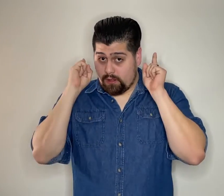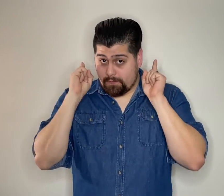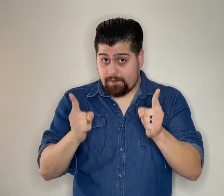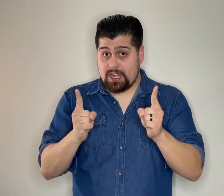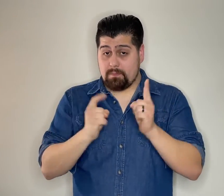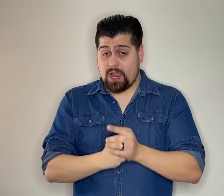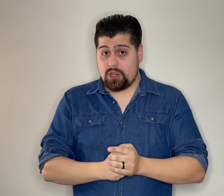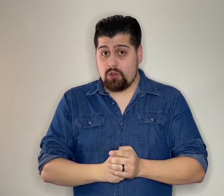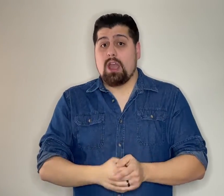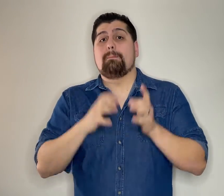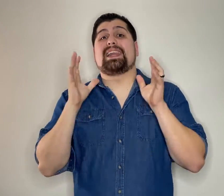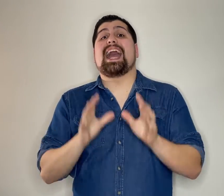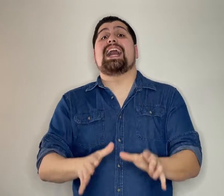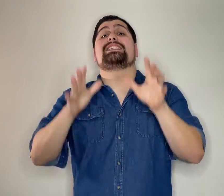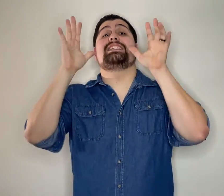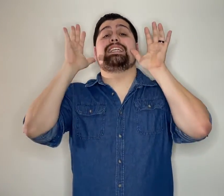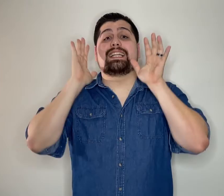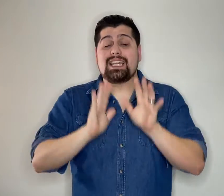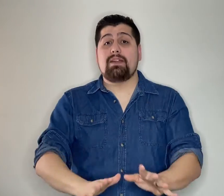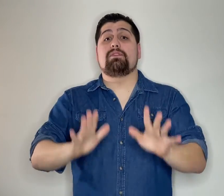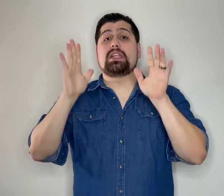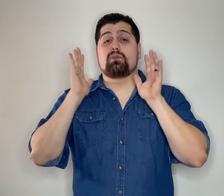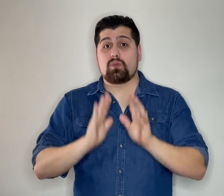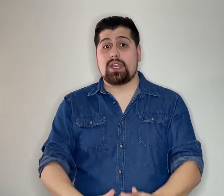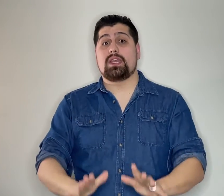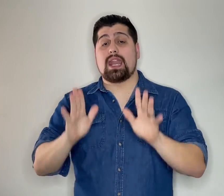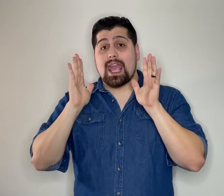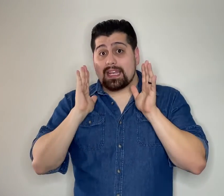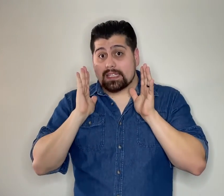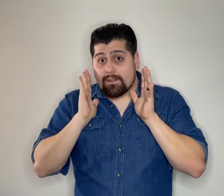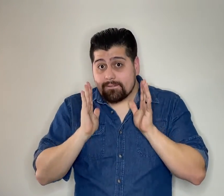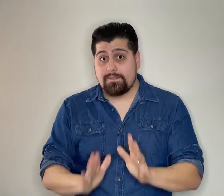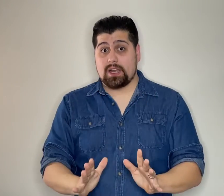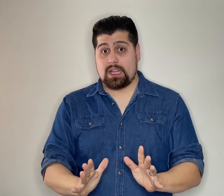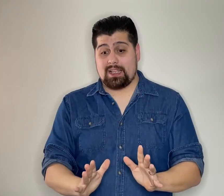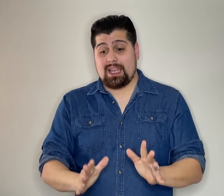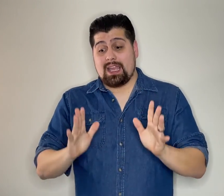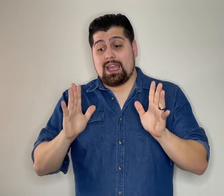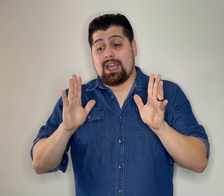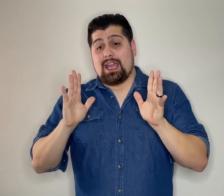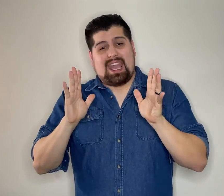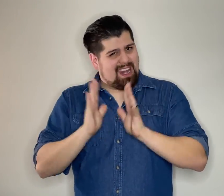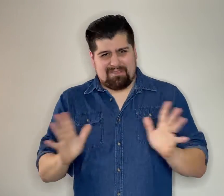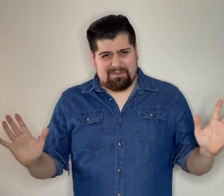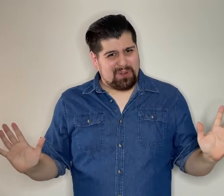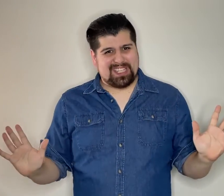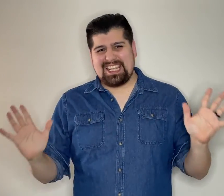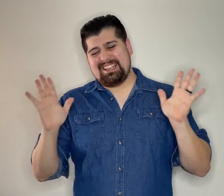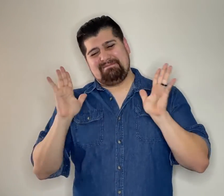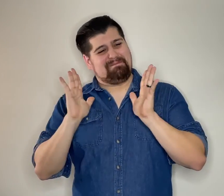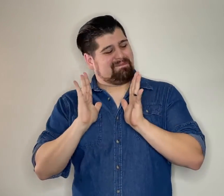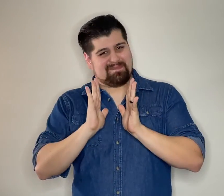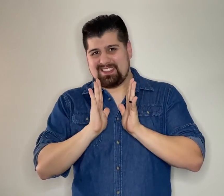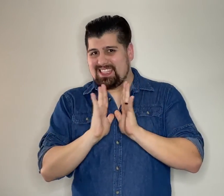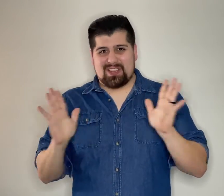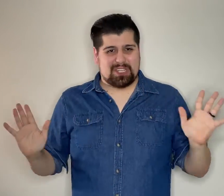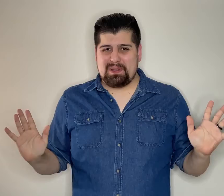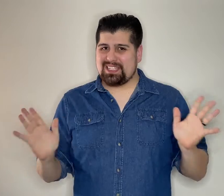funny mind you But actually cleverly written And is funny And unfortunately Licorice